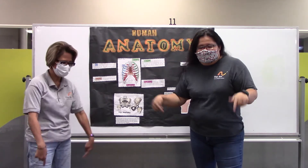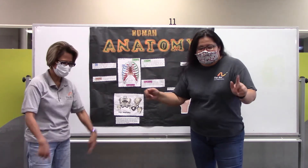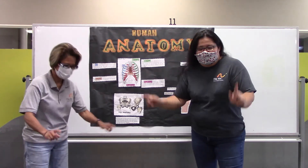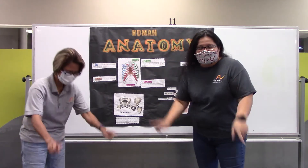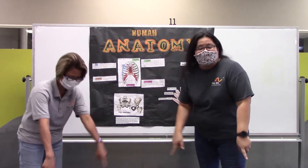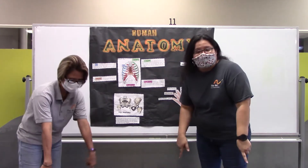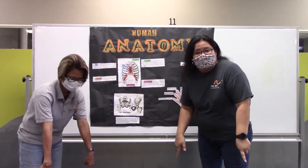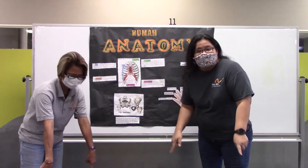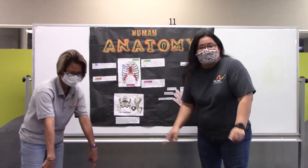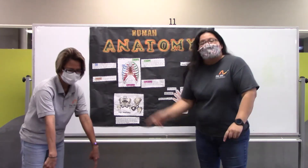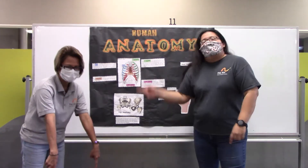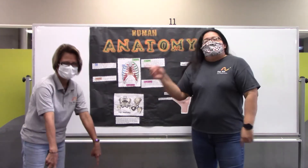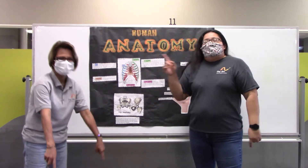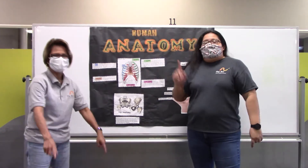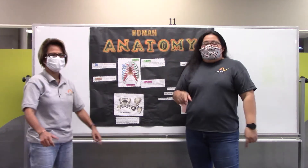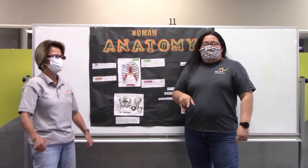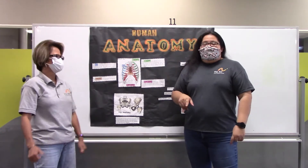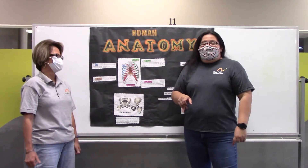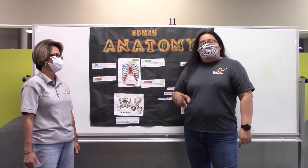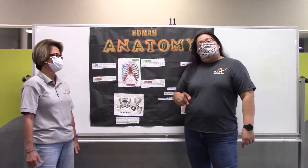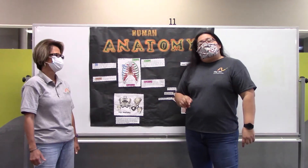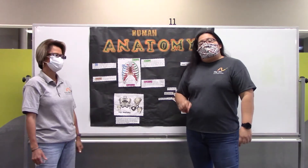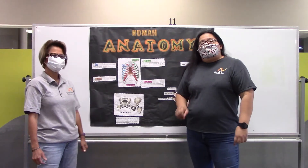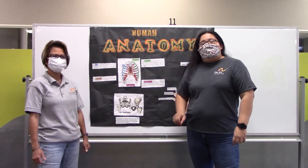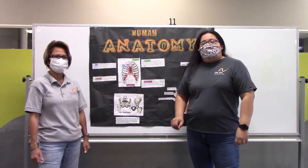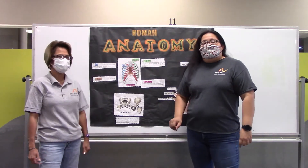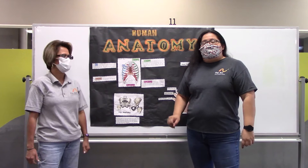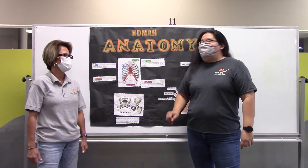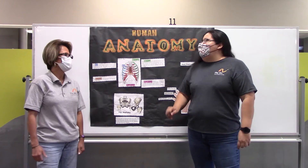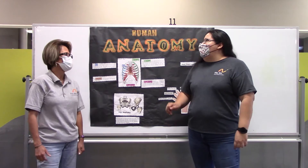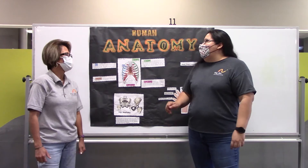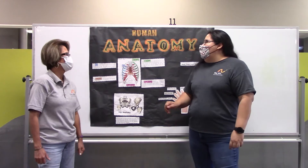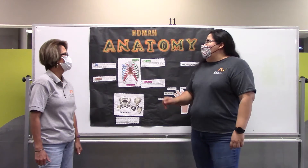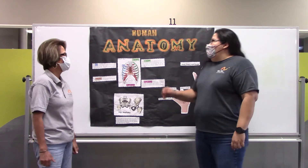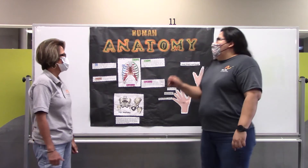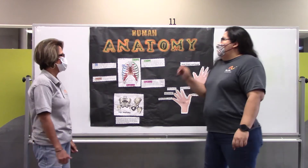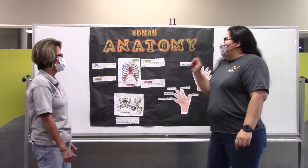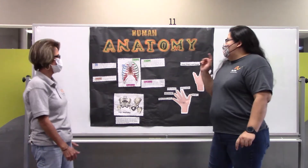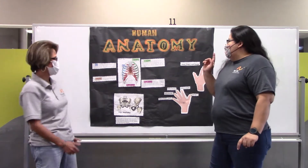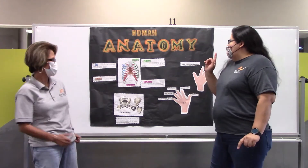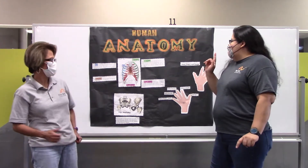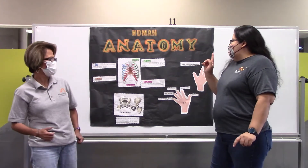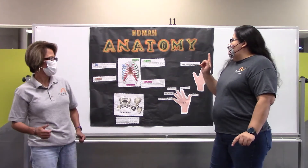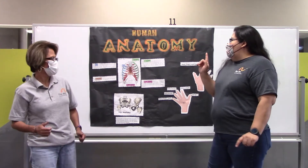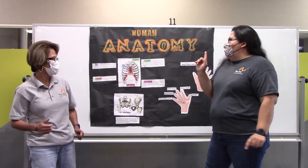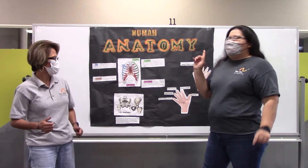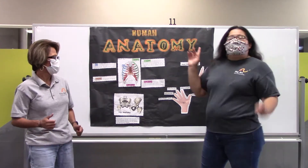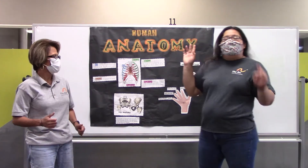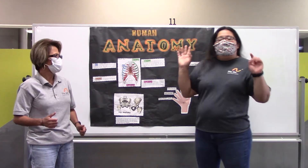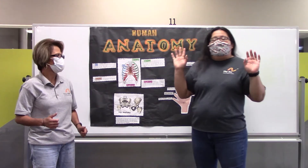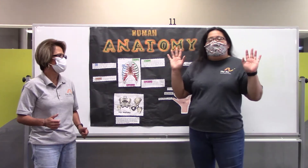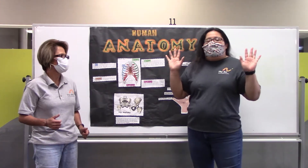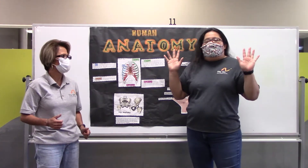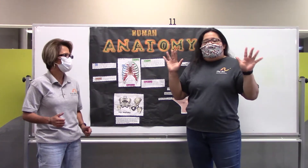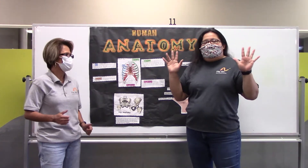and toes. This week, we are going to be reviewing, let's see, we're going to be reviewing our hands,